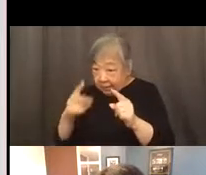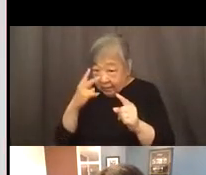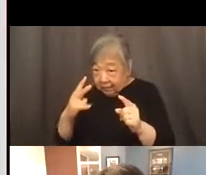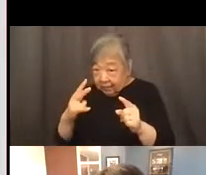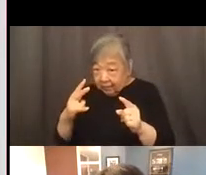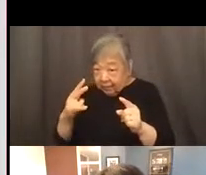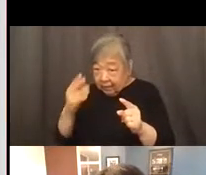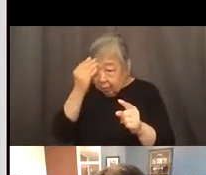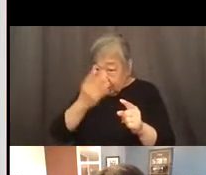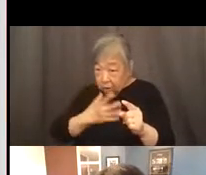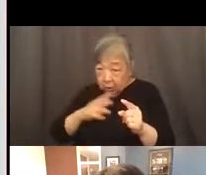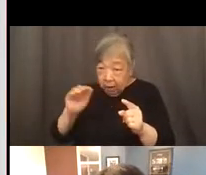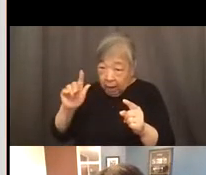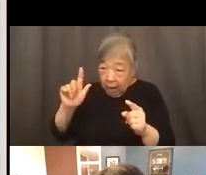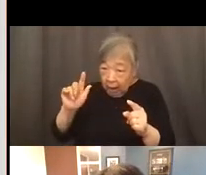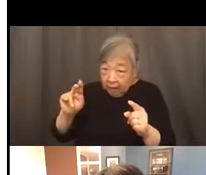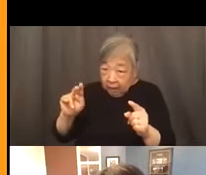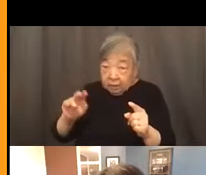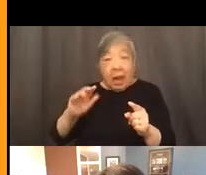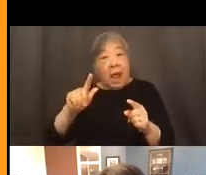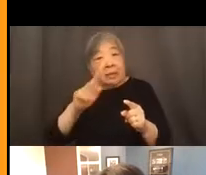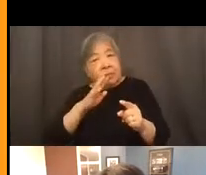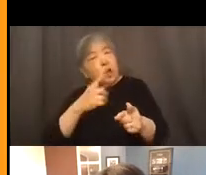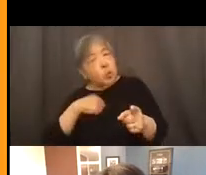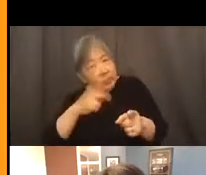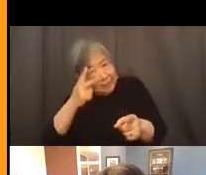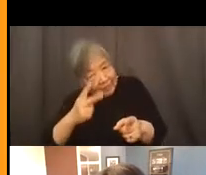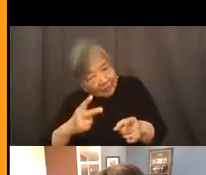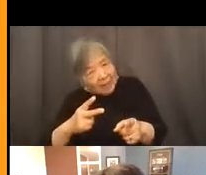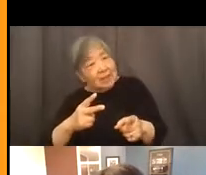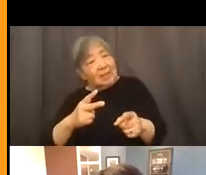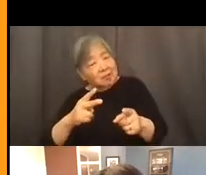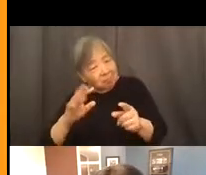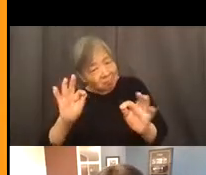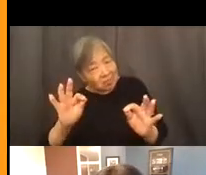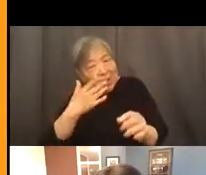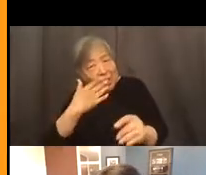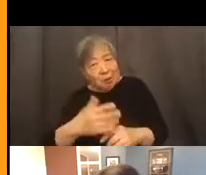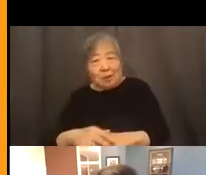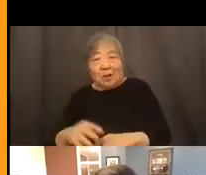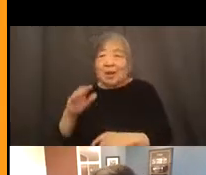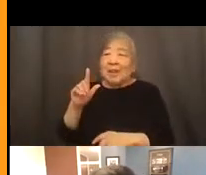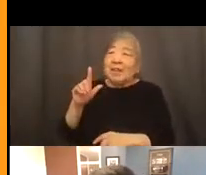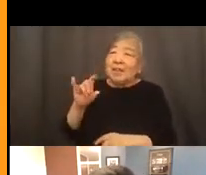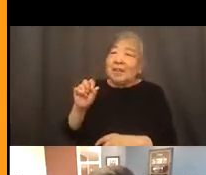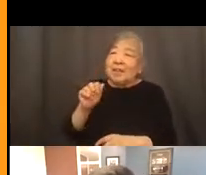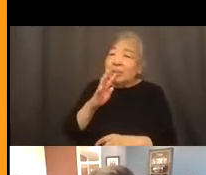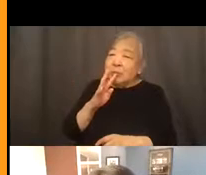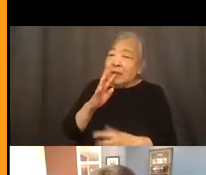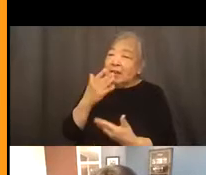you're not seeing it. We see it there, Lisa. Thank you. Yeah, there you go. Okay, great, great.